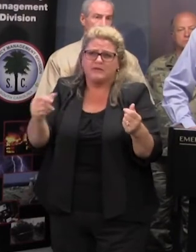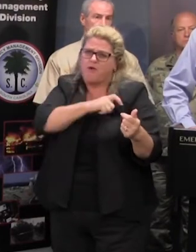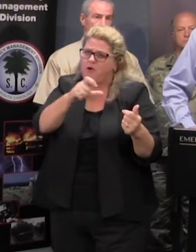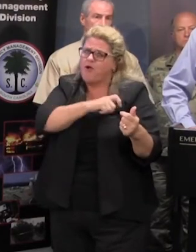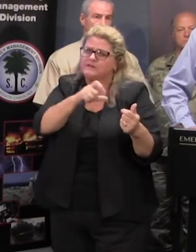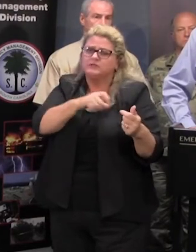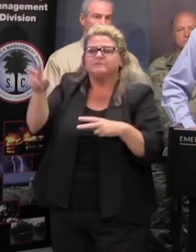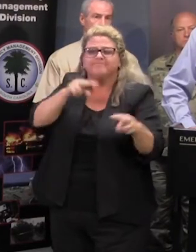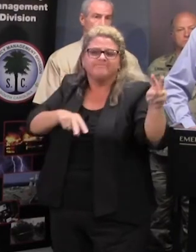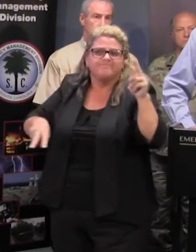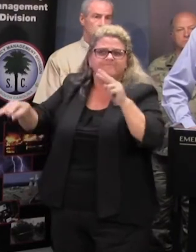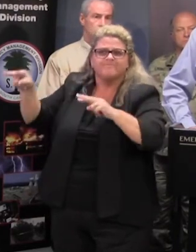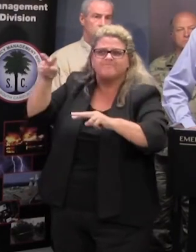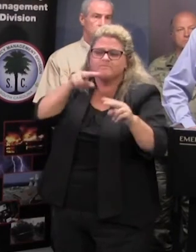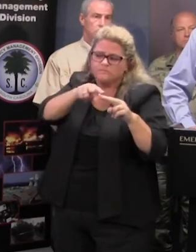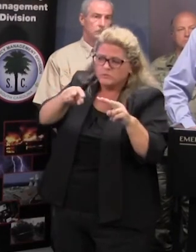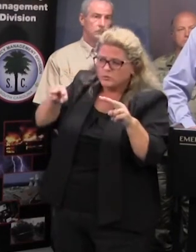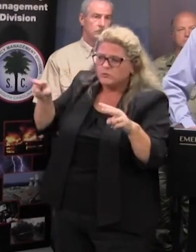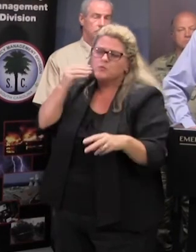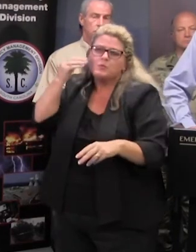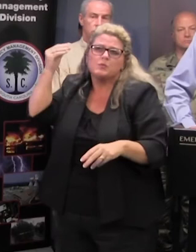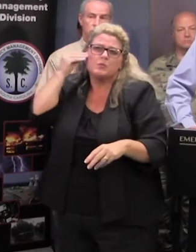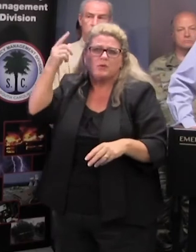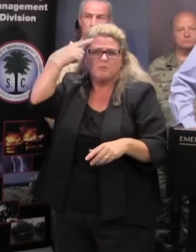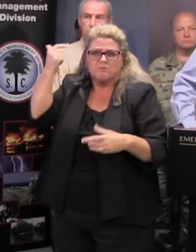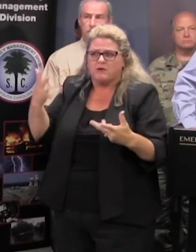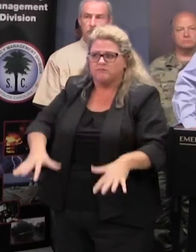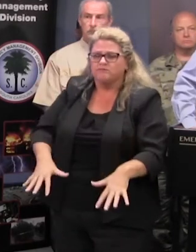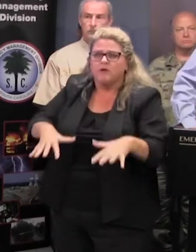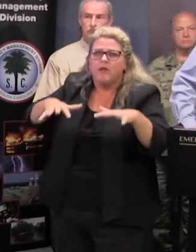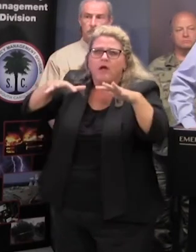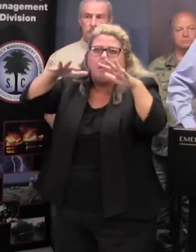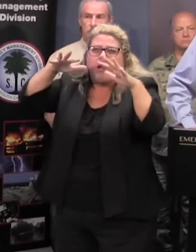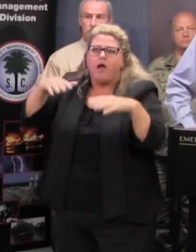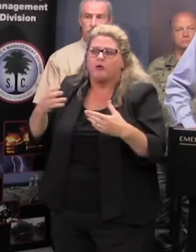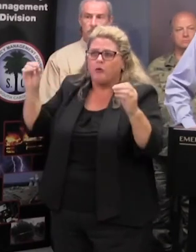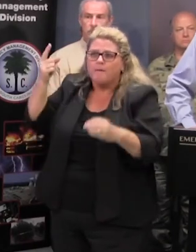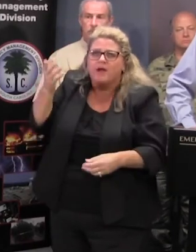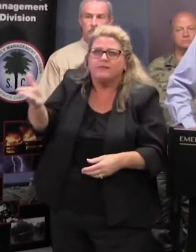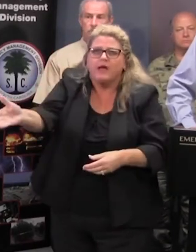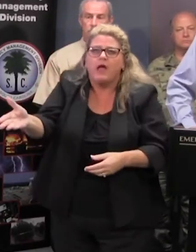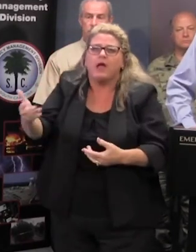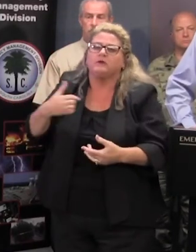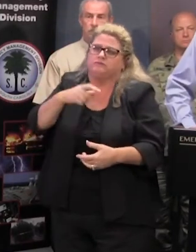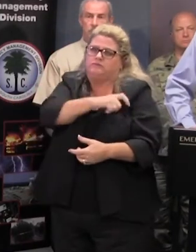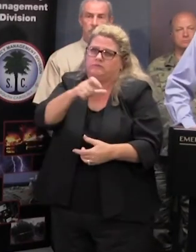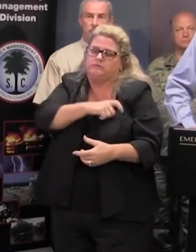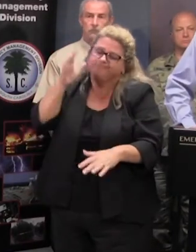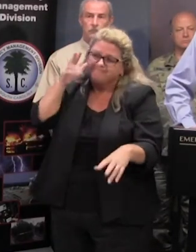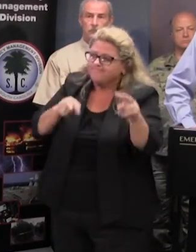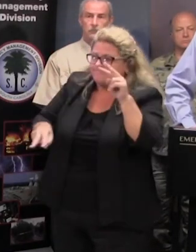many of these um homes and properties will be isolated because of the flood water so we will have lower enforcement